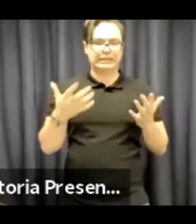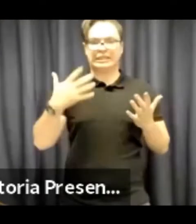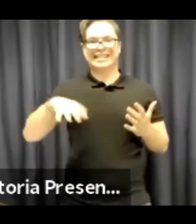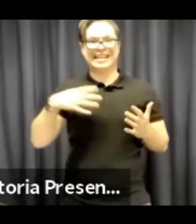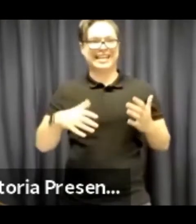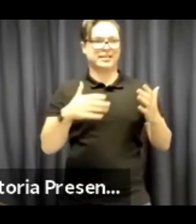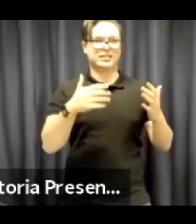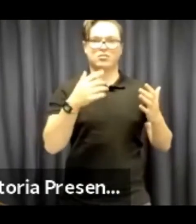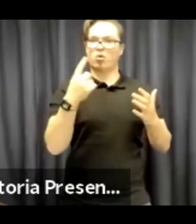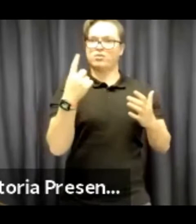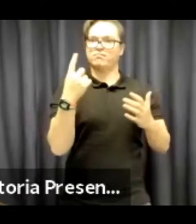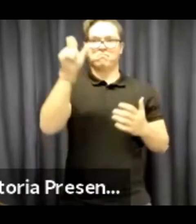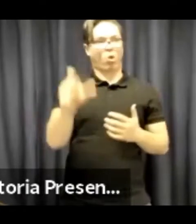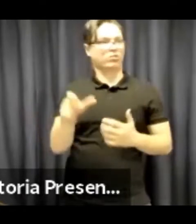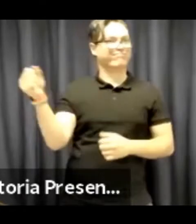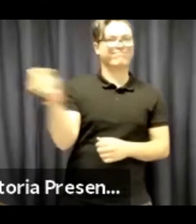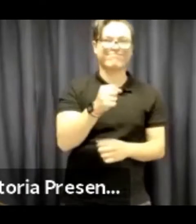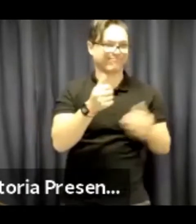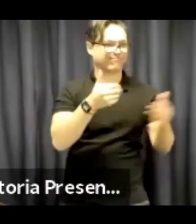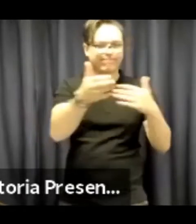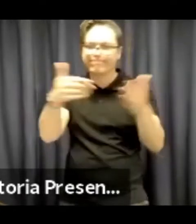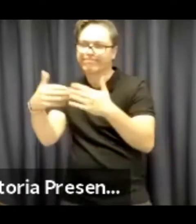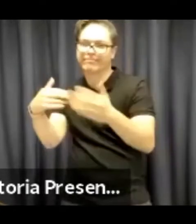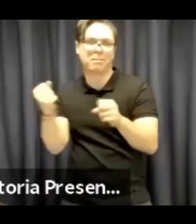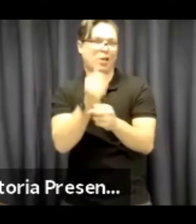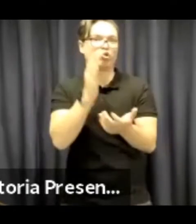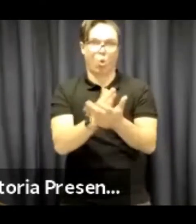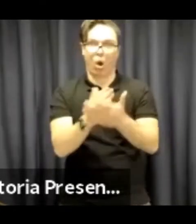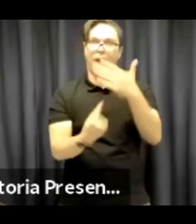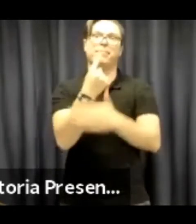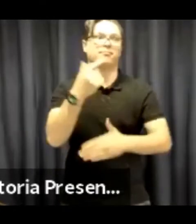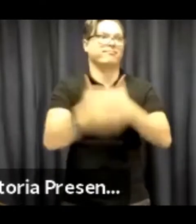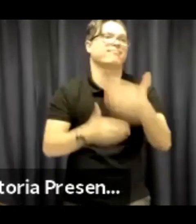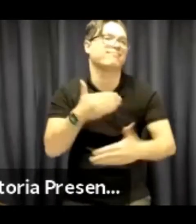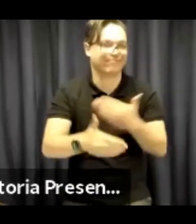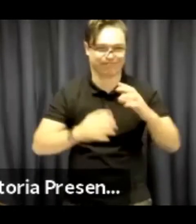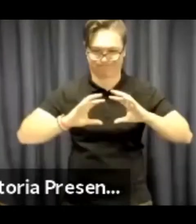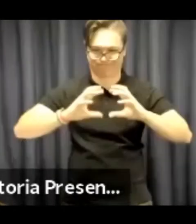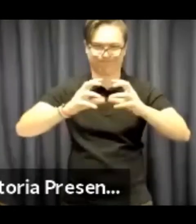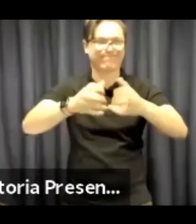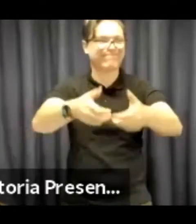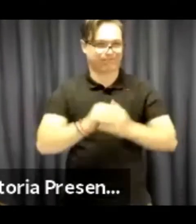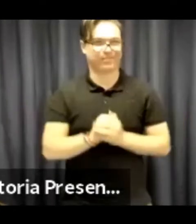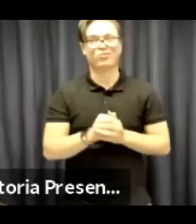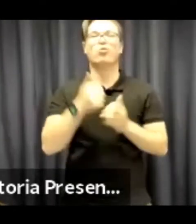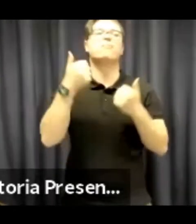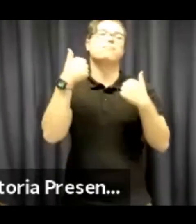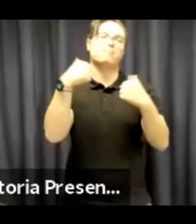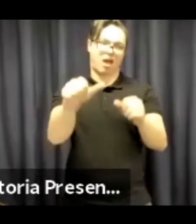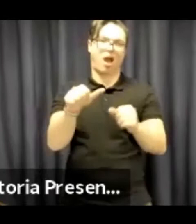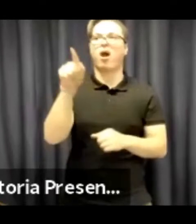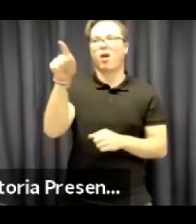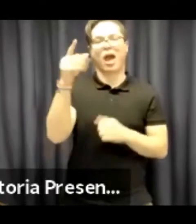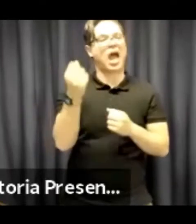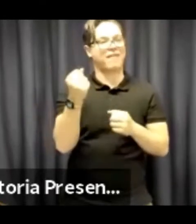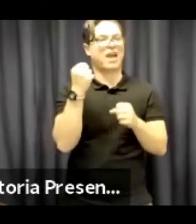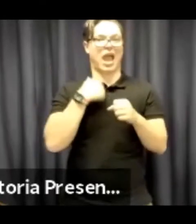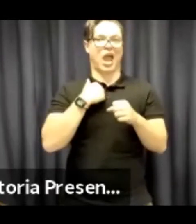it means that we're able to provide quite a number of projects and we've had to get somebody on board to ensure that those projects can happen and the COGS